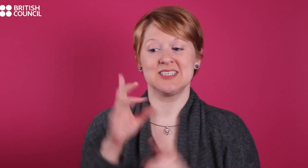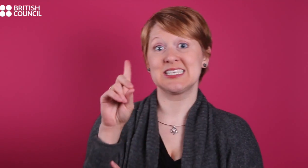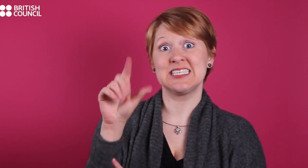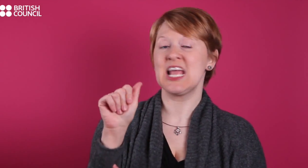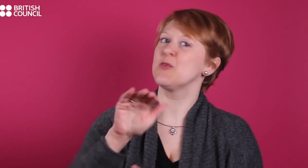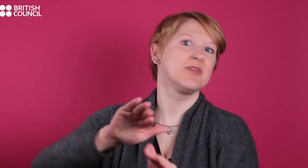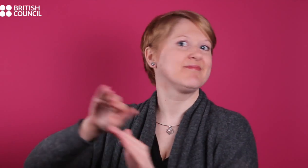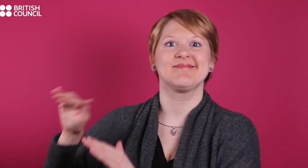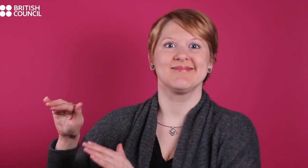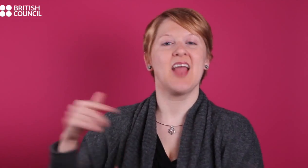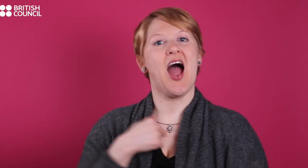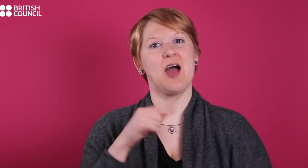I am a culturally Deaf person.